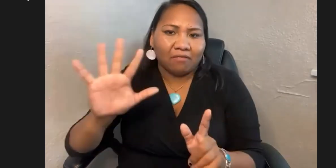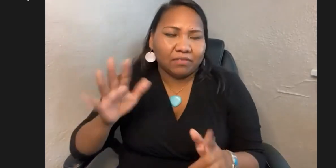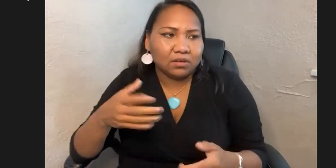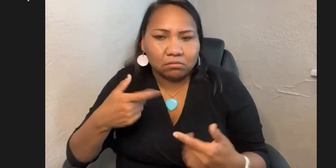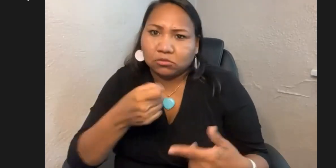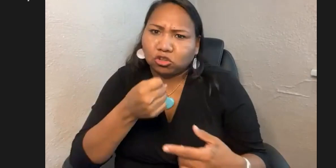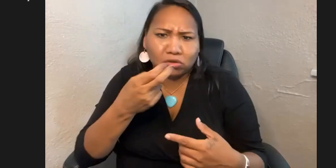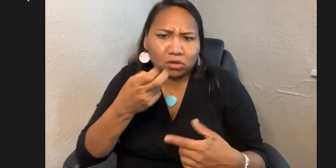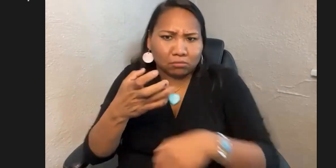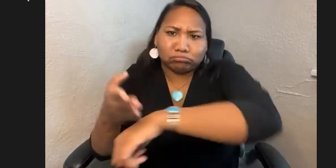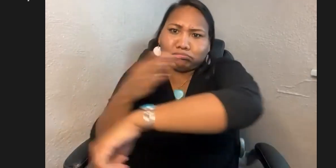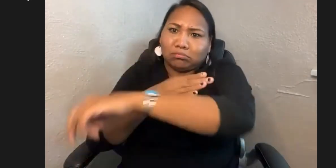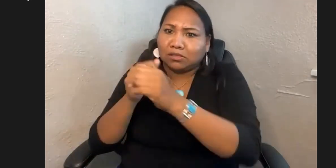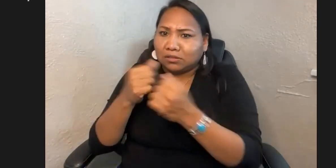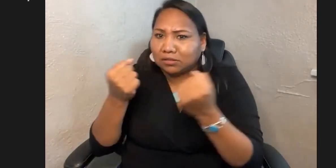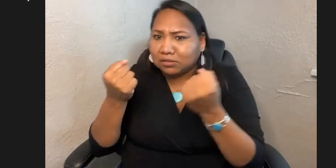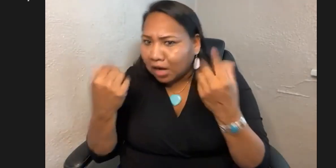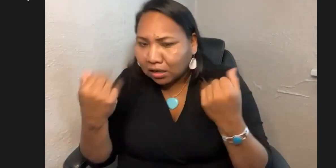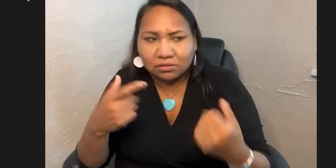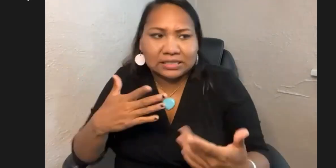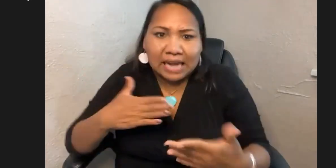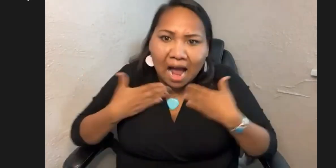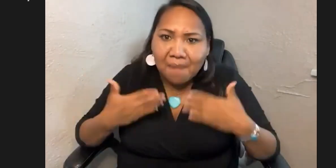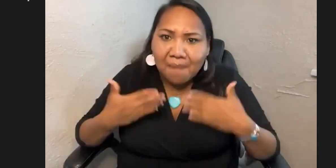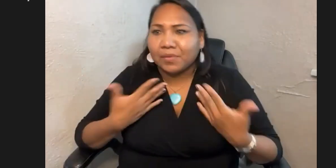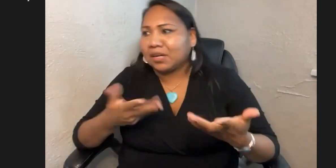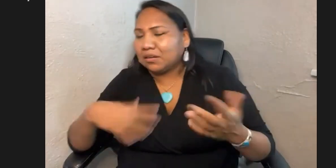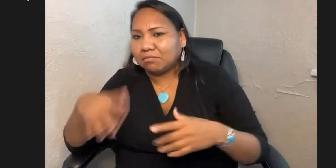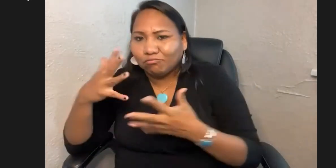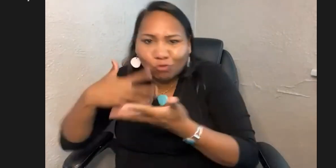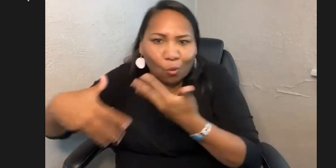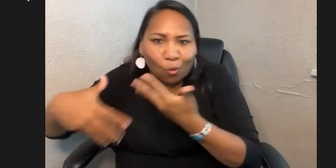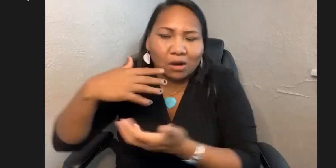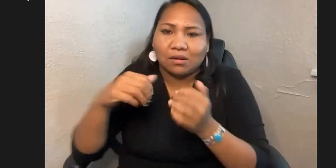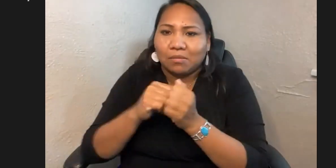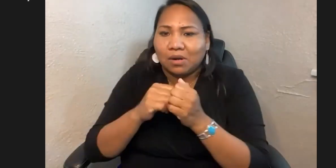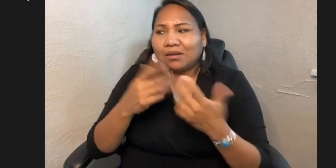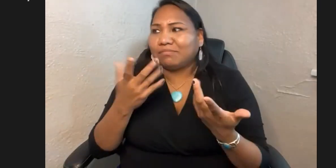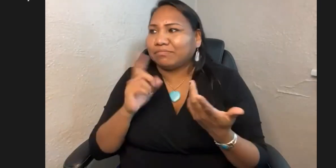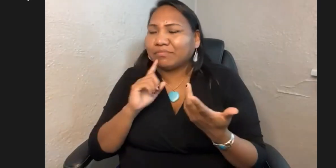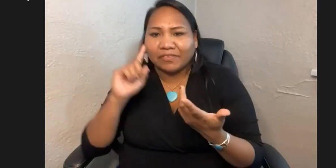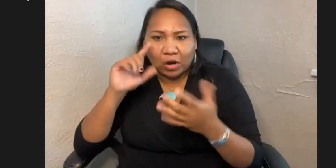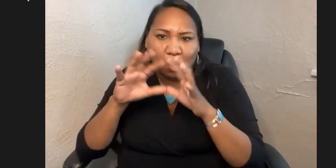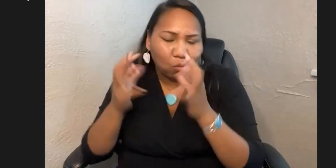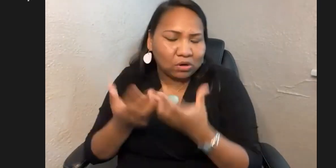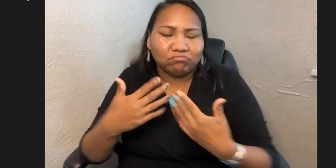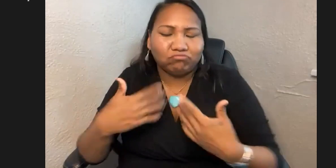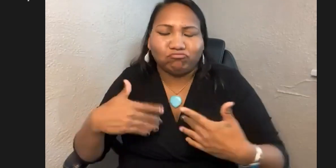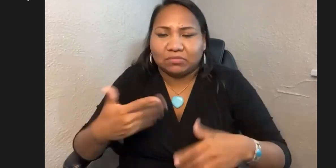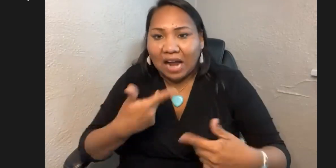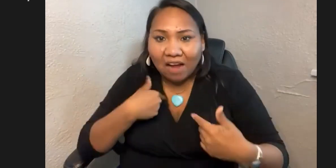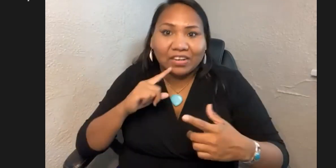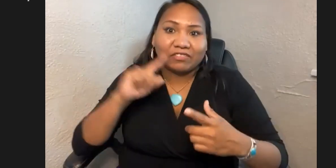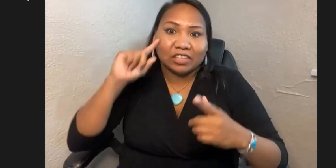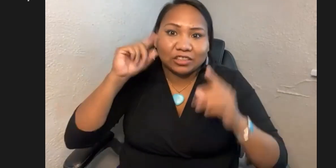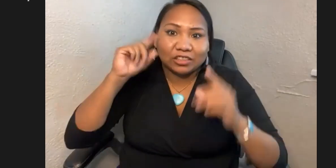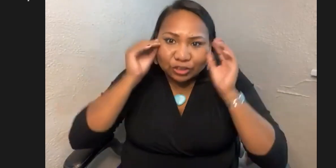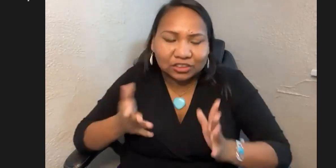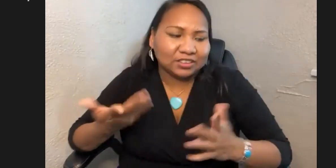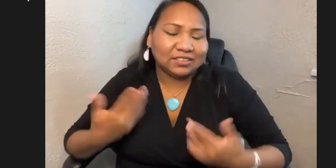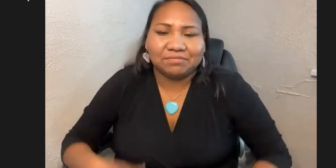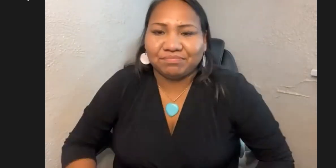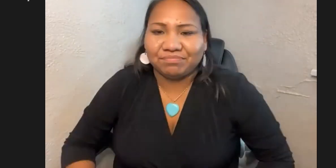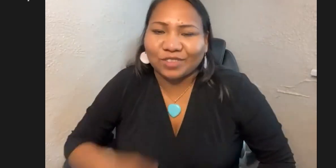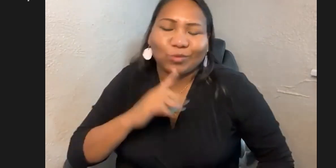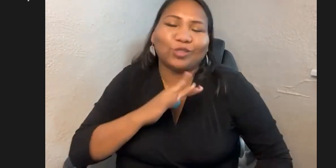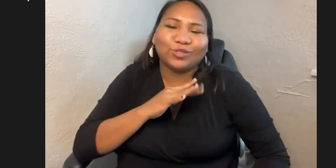Uh, she's now attending the Iowa School for the Deaf and, you know, as a child, she's enjoying that social opportunity and the